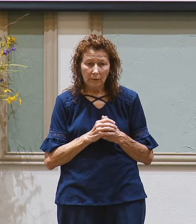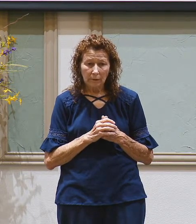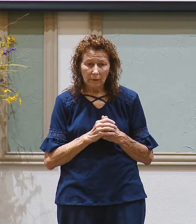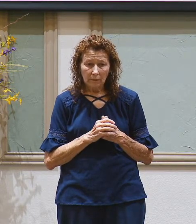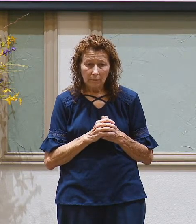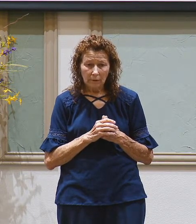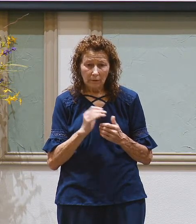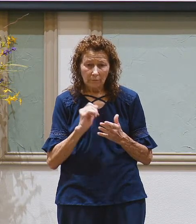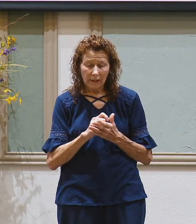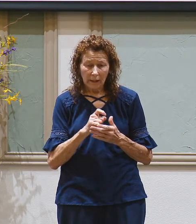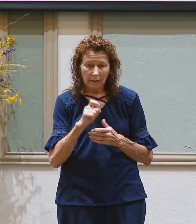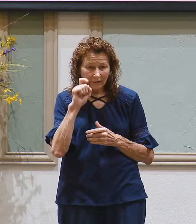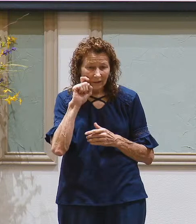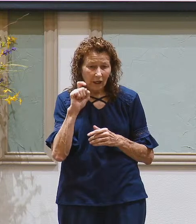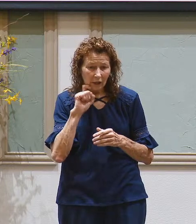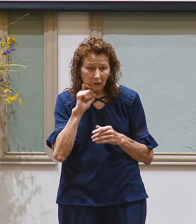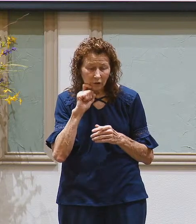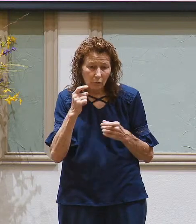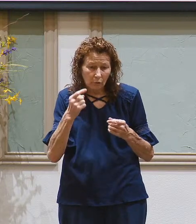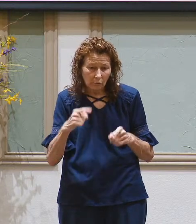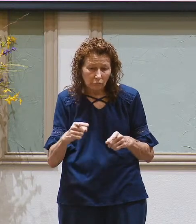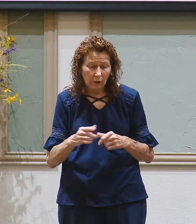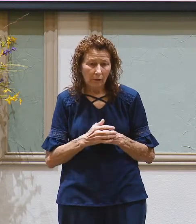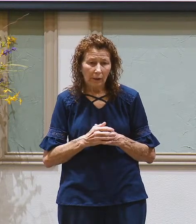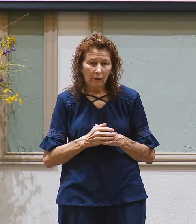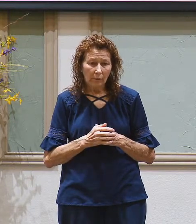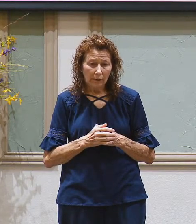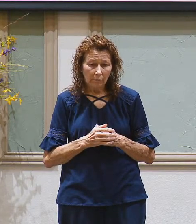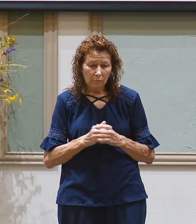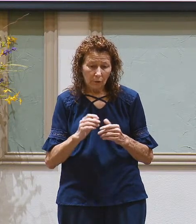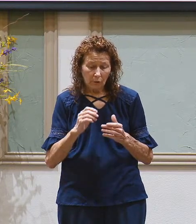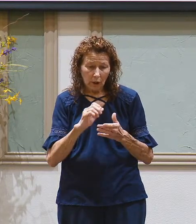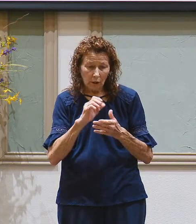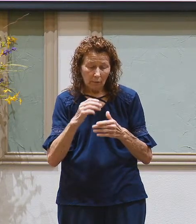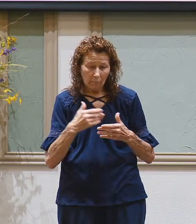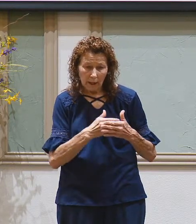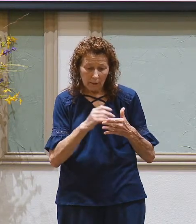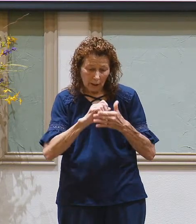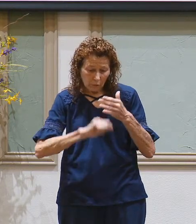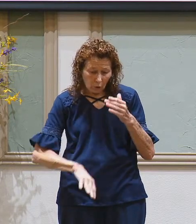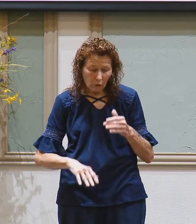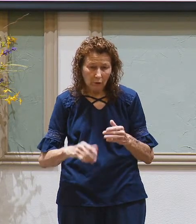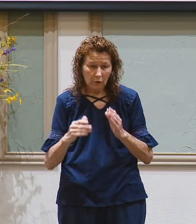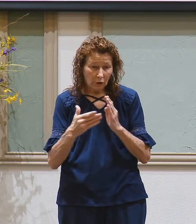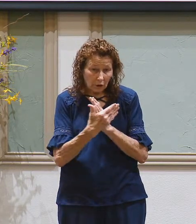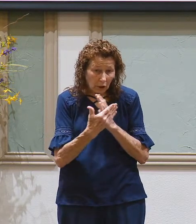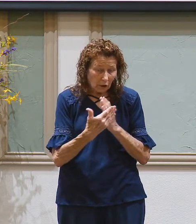that sexual encounter? That abortion? That adultery?